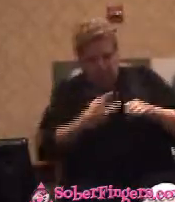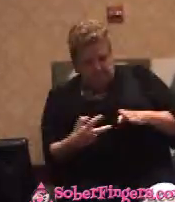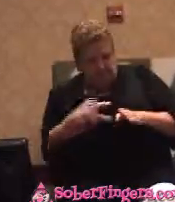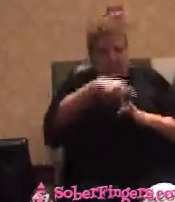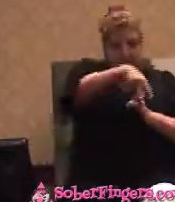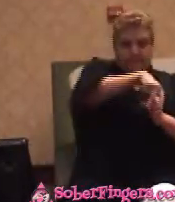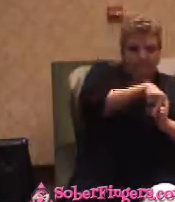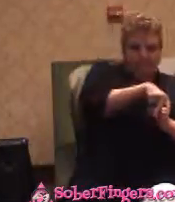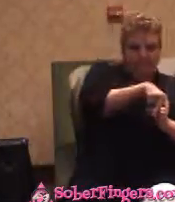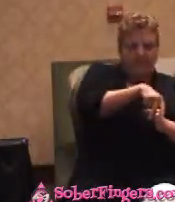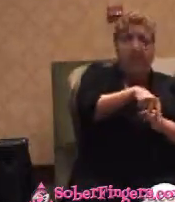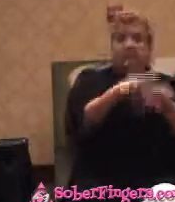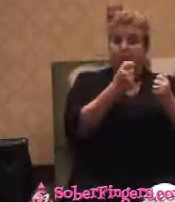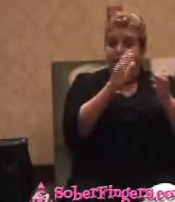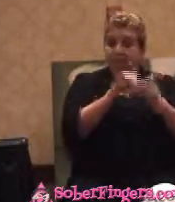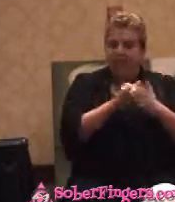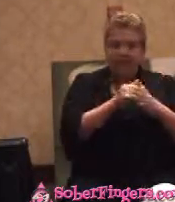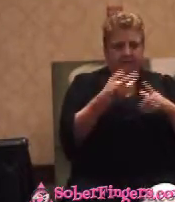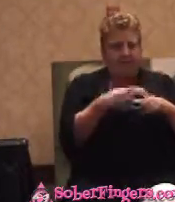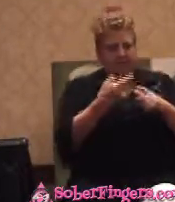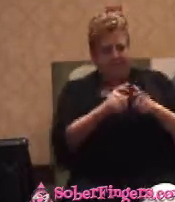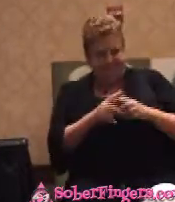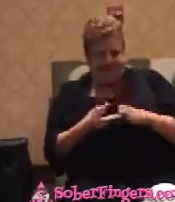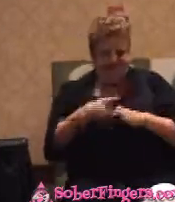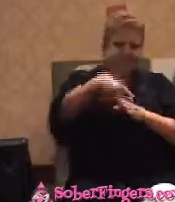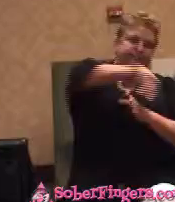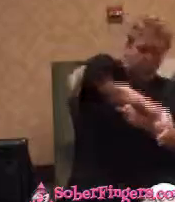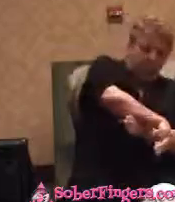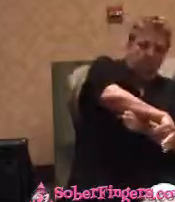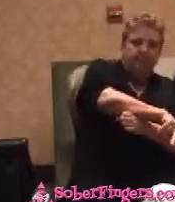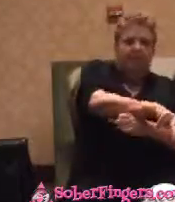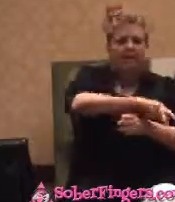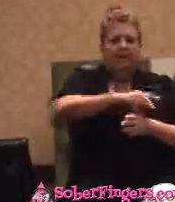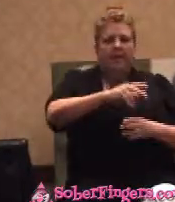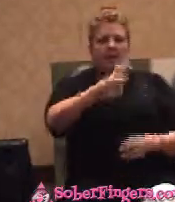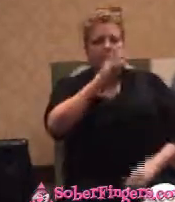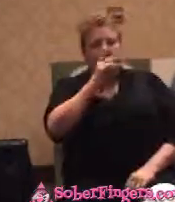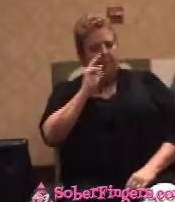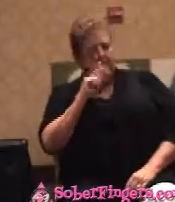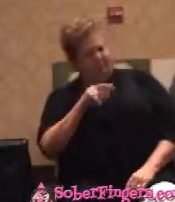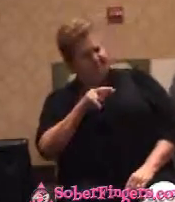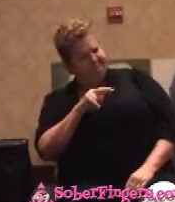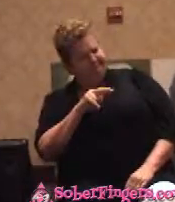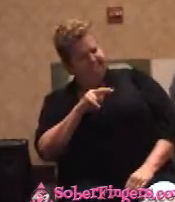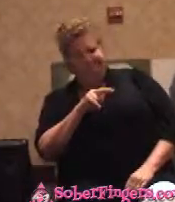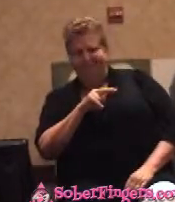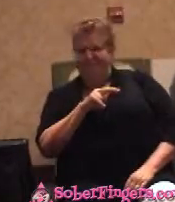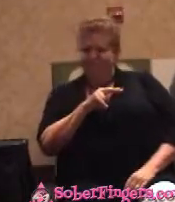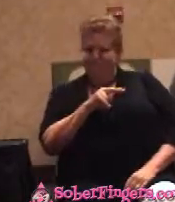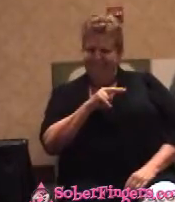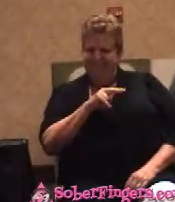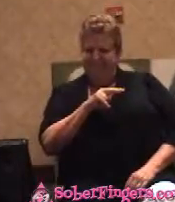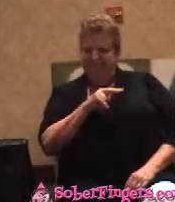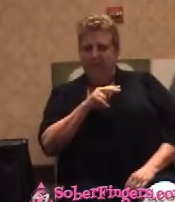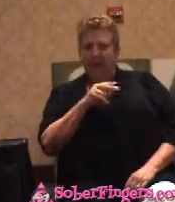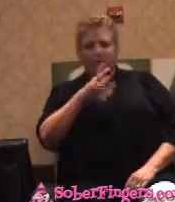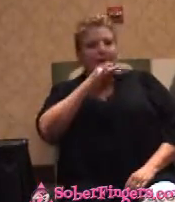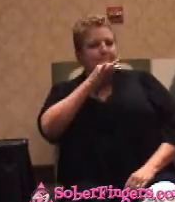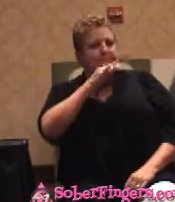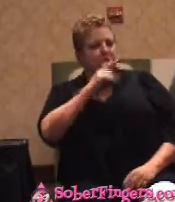I tried that way and I fell off the other way. My mother saw this happening and being a helpful woman and pretty fast. Mom could outrun me until